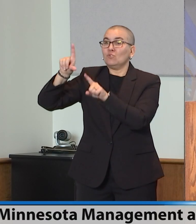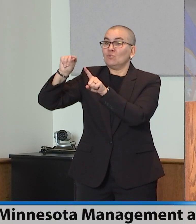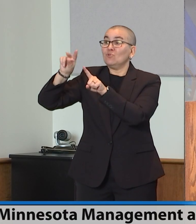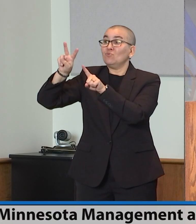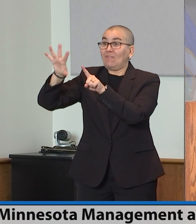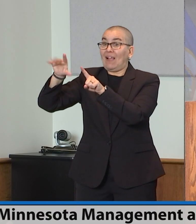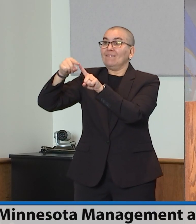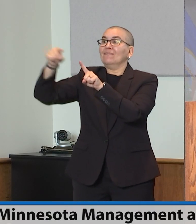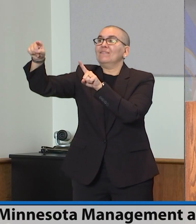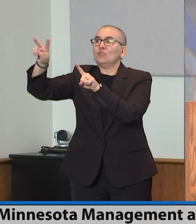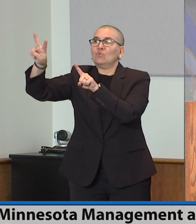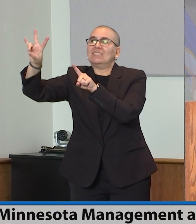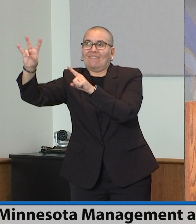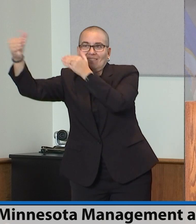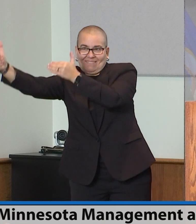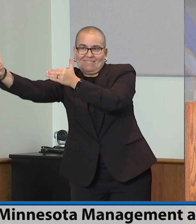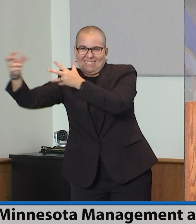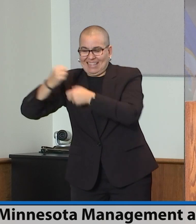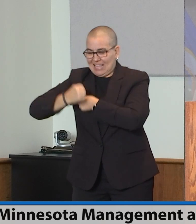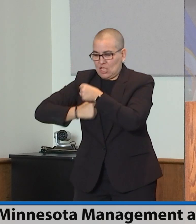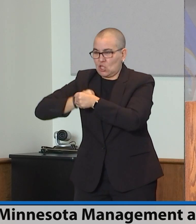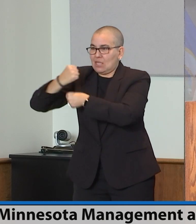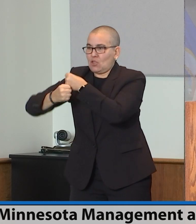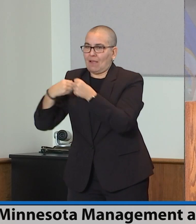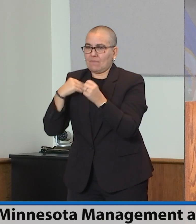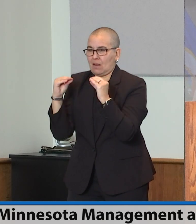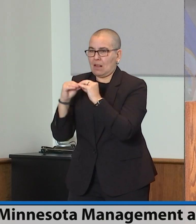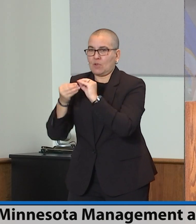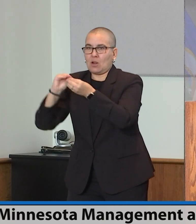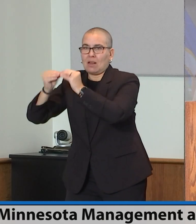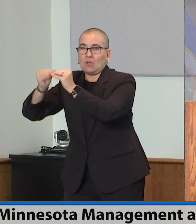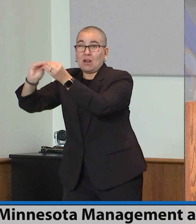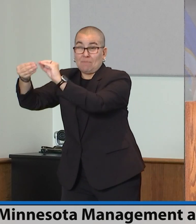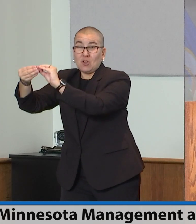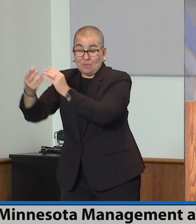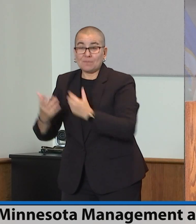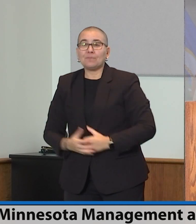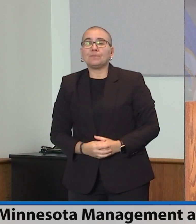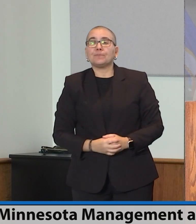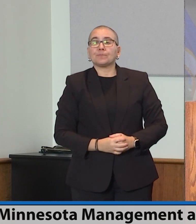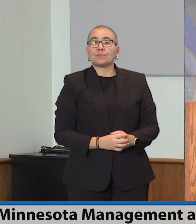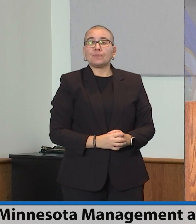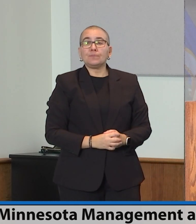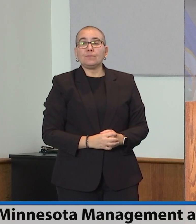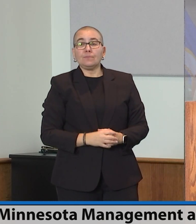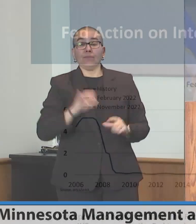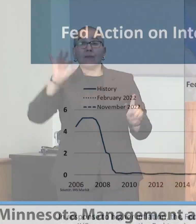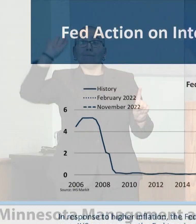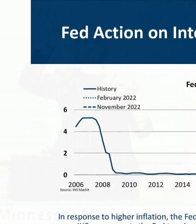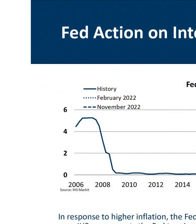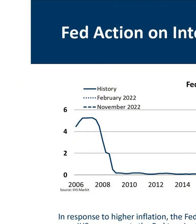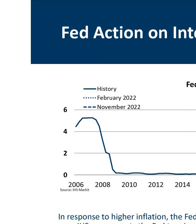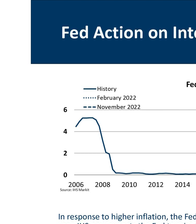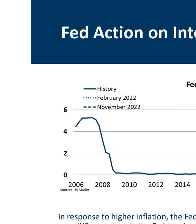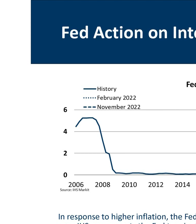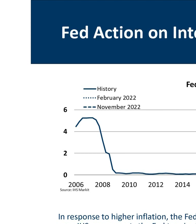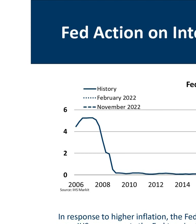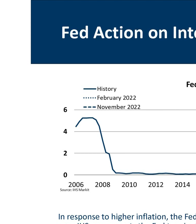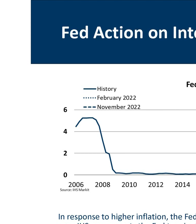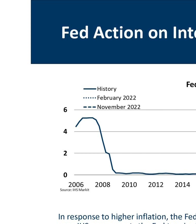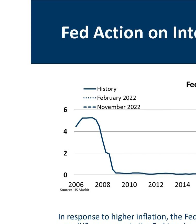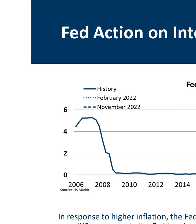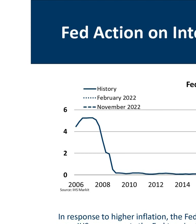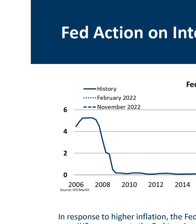This chart shows the level of the federal funds interest rate, which the Federal Reserve adjusts in their monetary policy